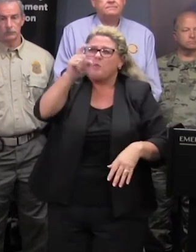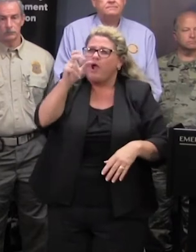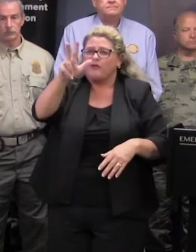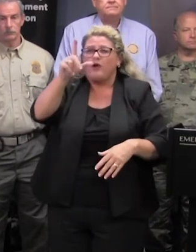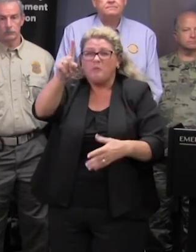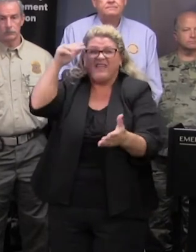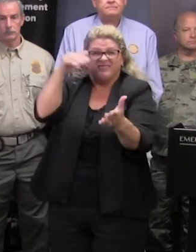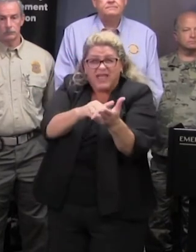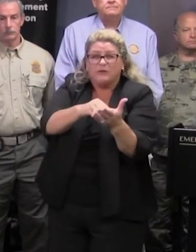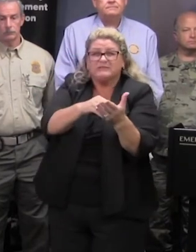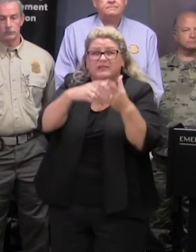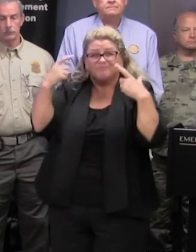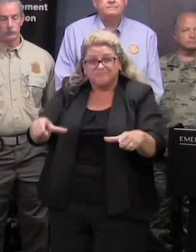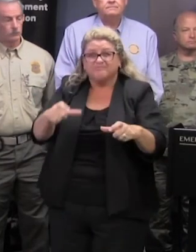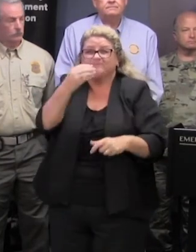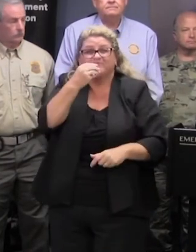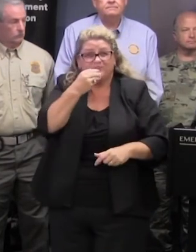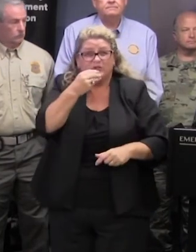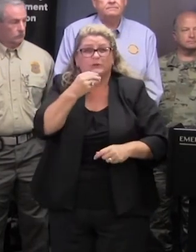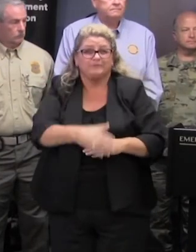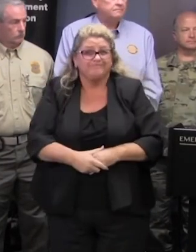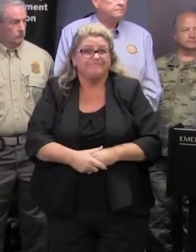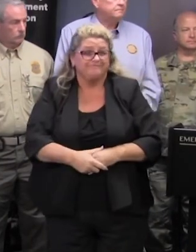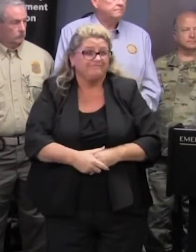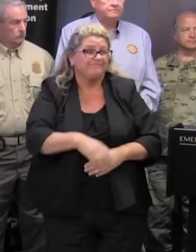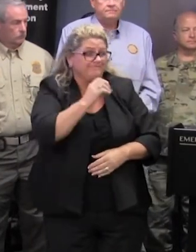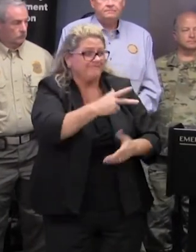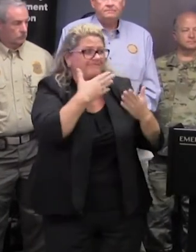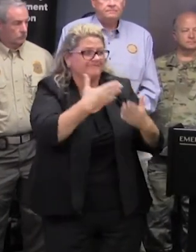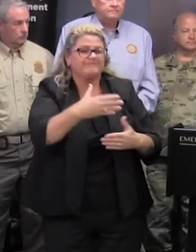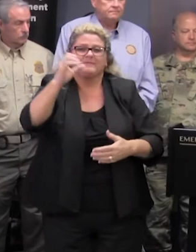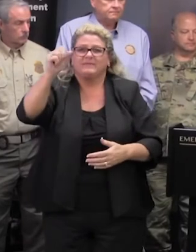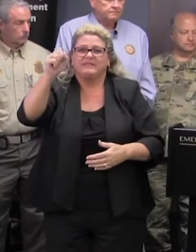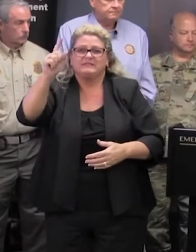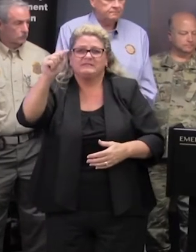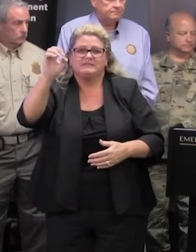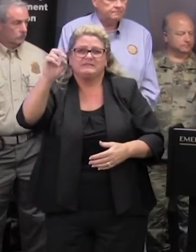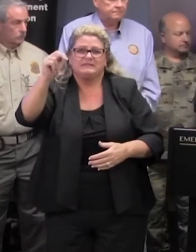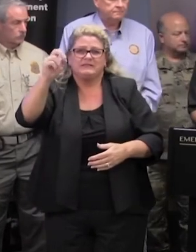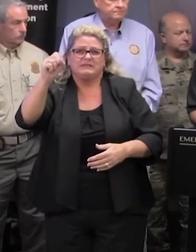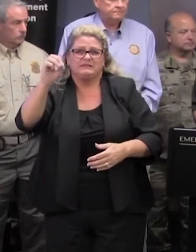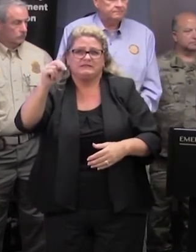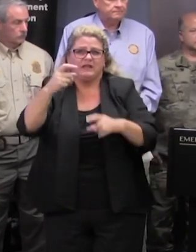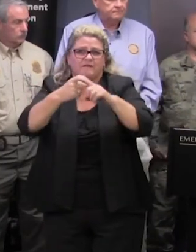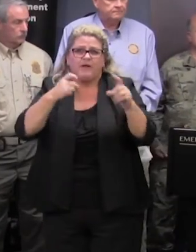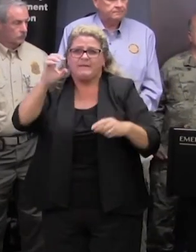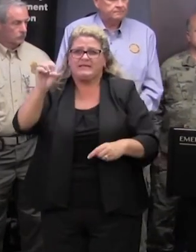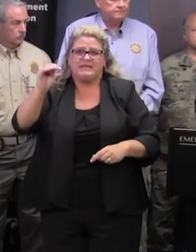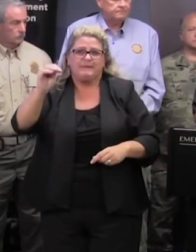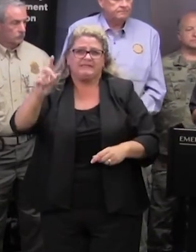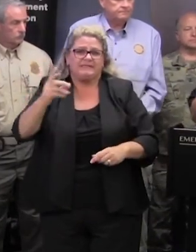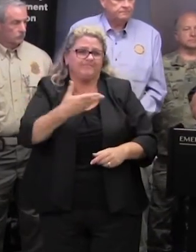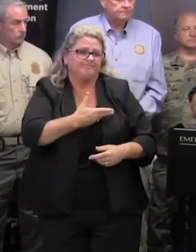000 meals during this disaster thank you government director kim stinson director of emergency management division